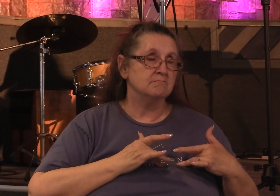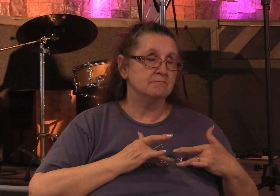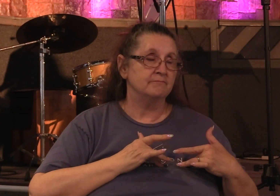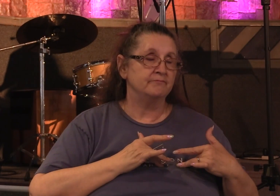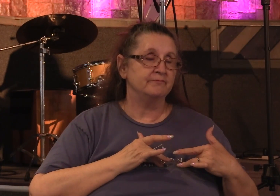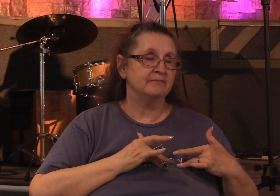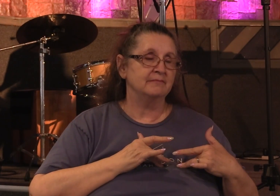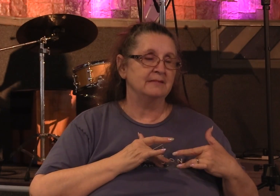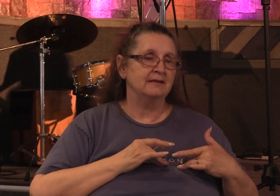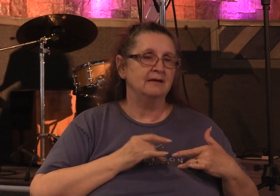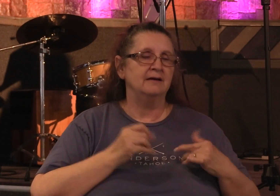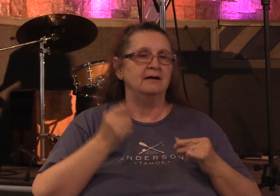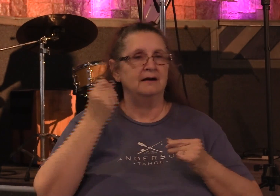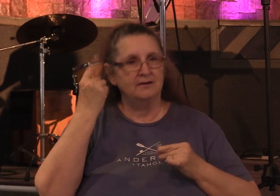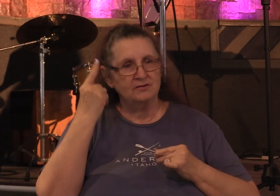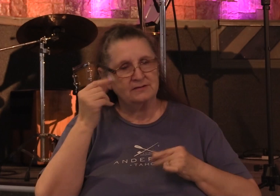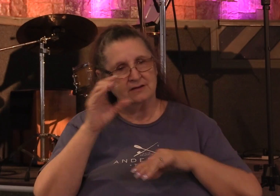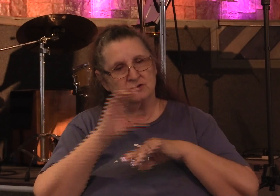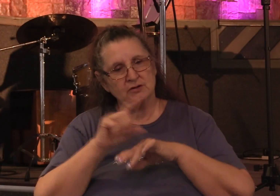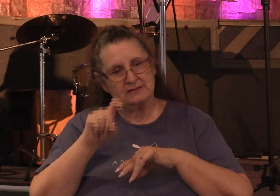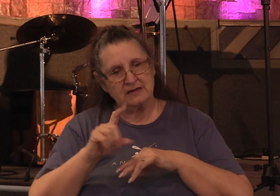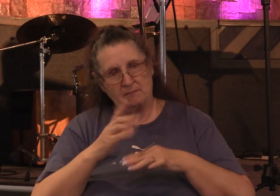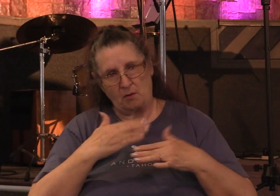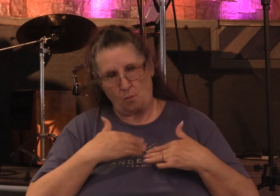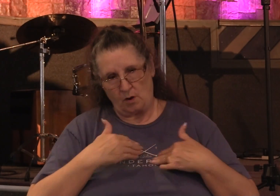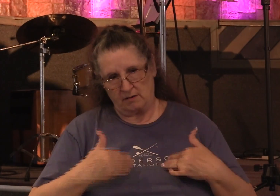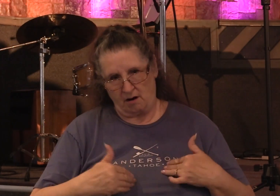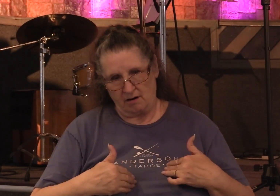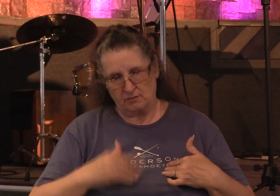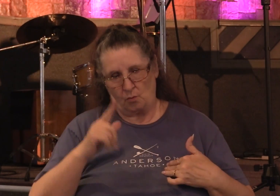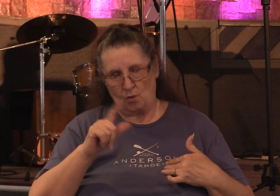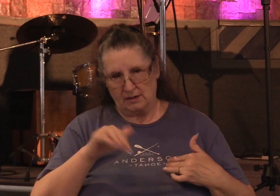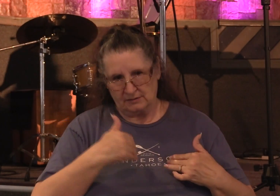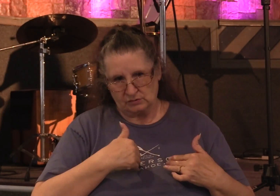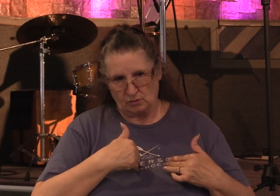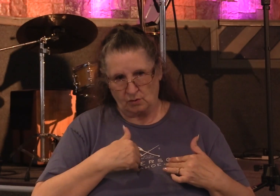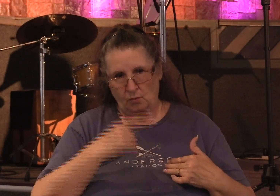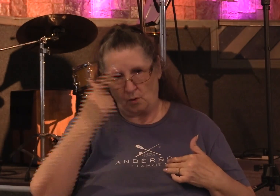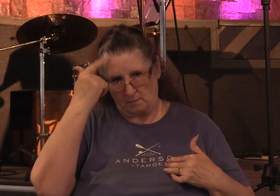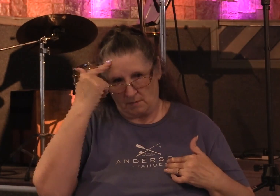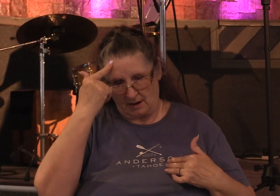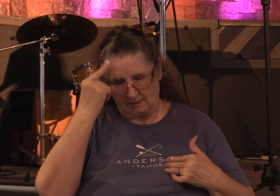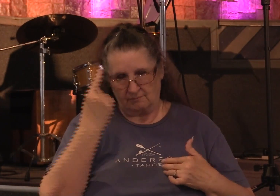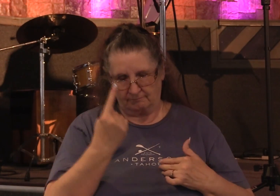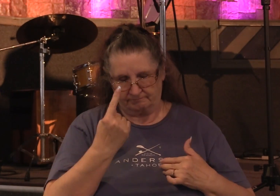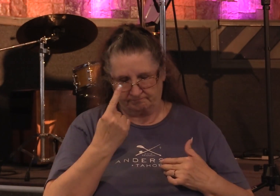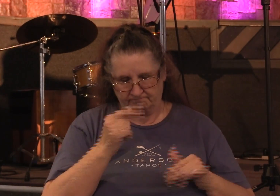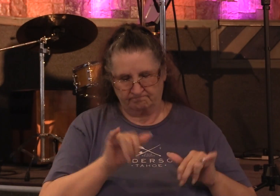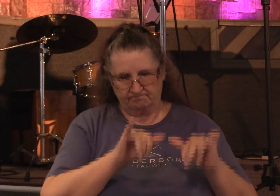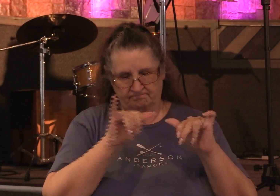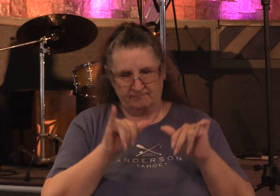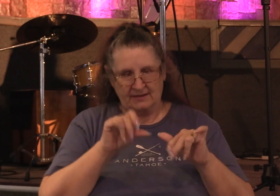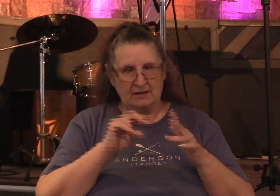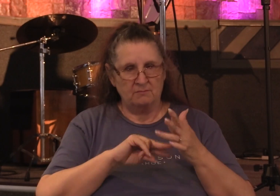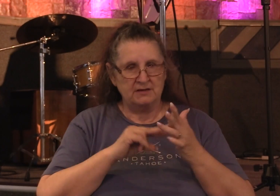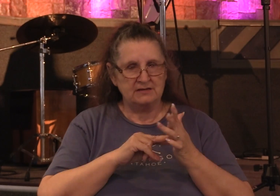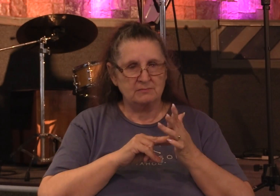You see, for the church to be of one heart, one soul, or mind, it means to be like-minded with Jesus.